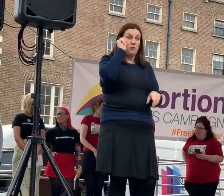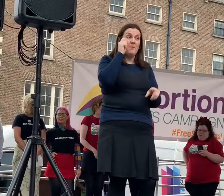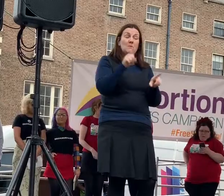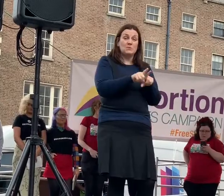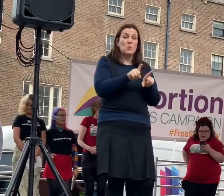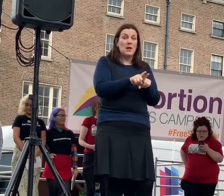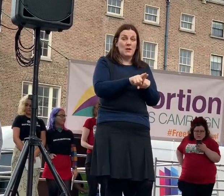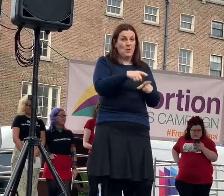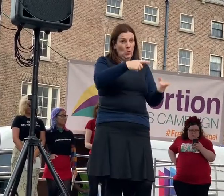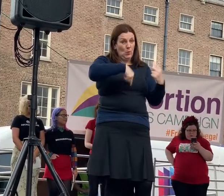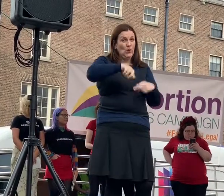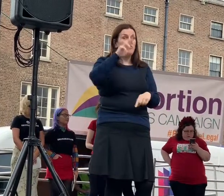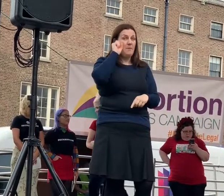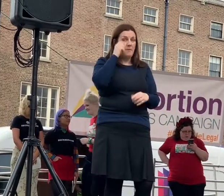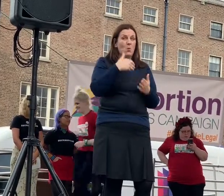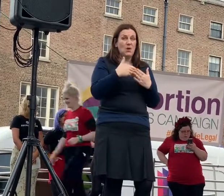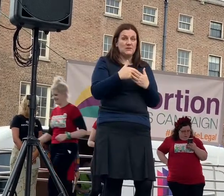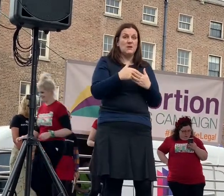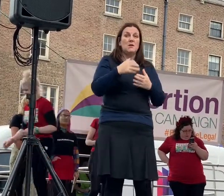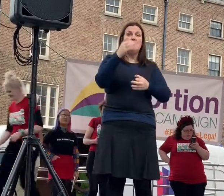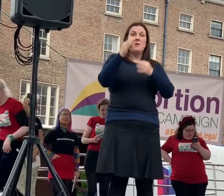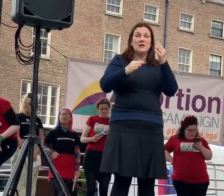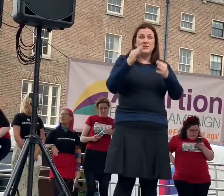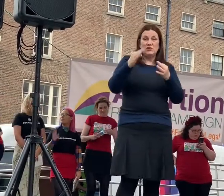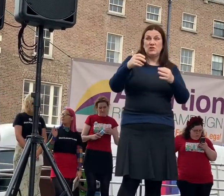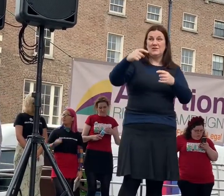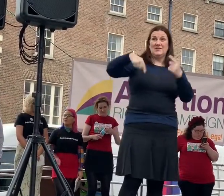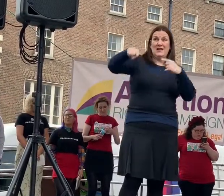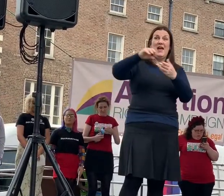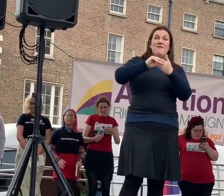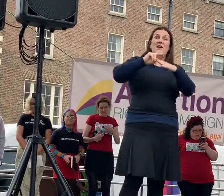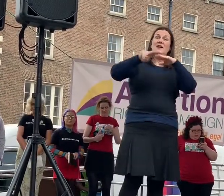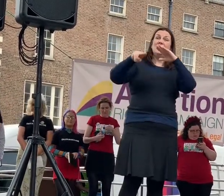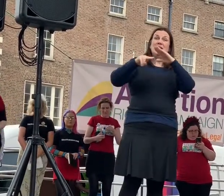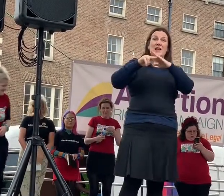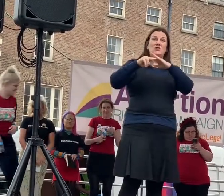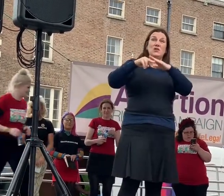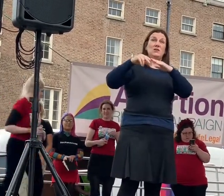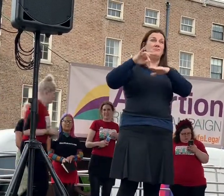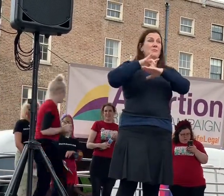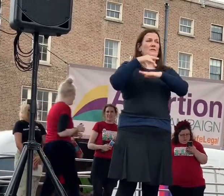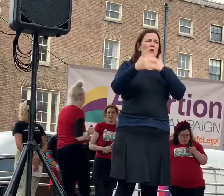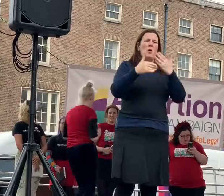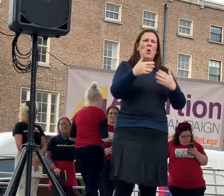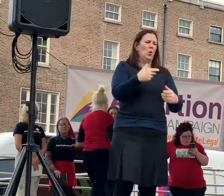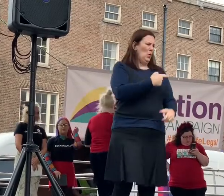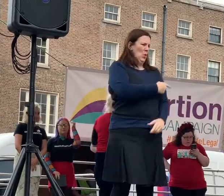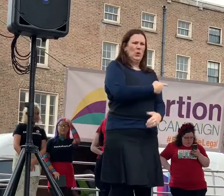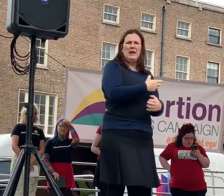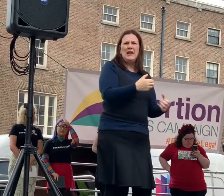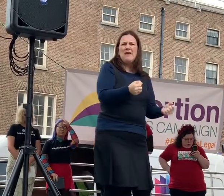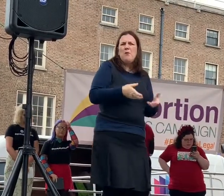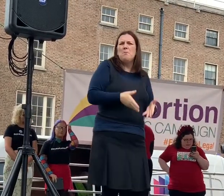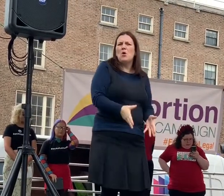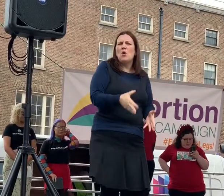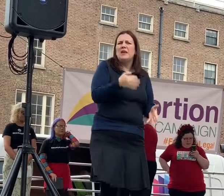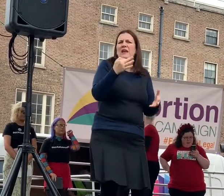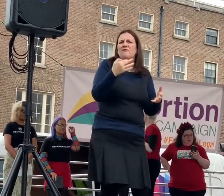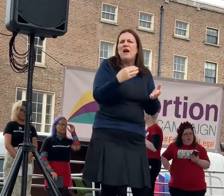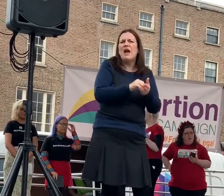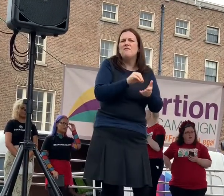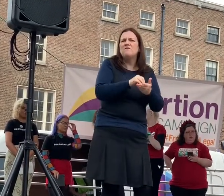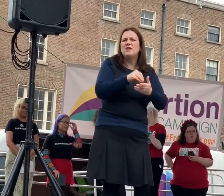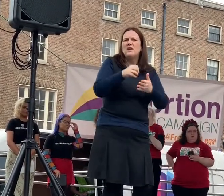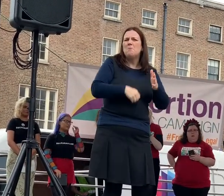We remember politicians being given national platforms to say that we never would have been born without the 8th amendment, that we